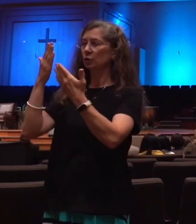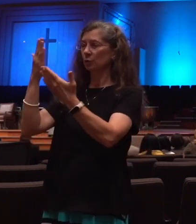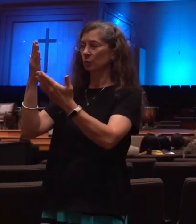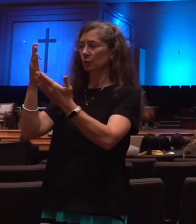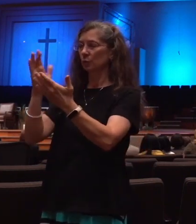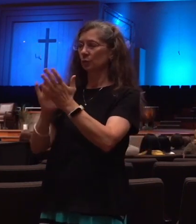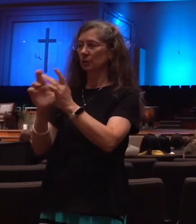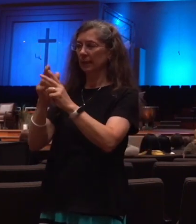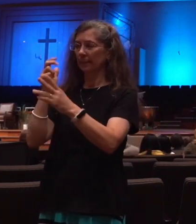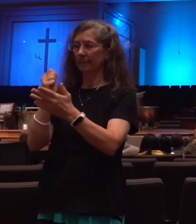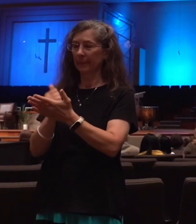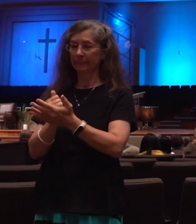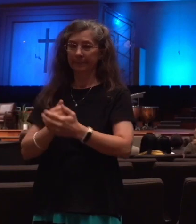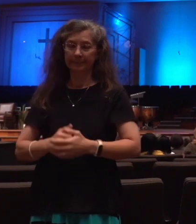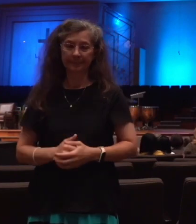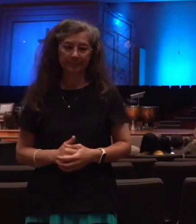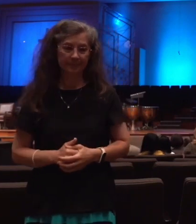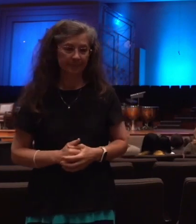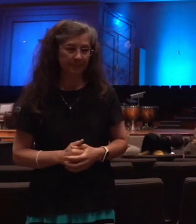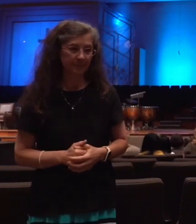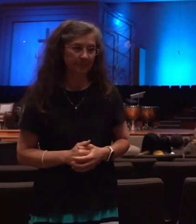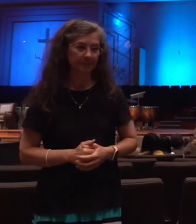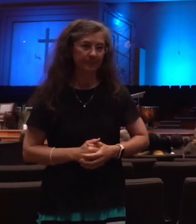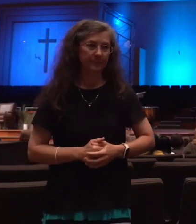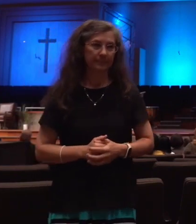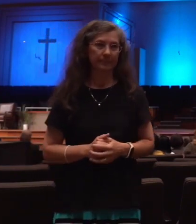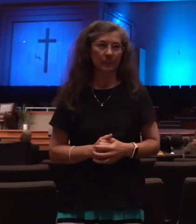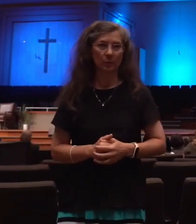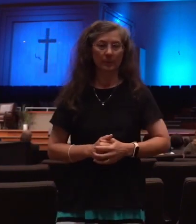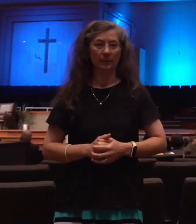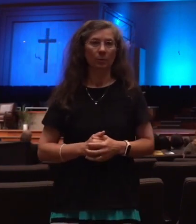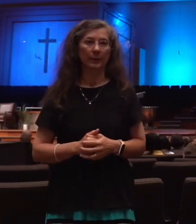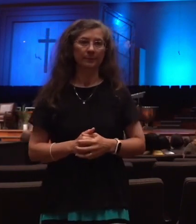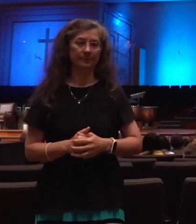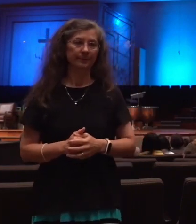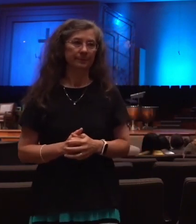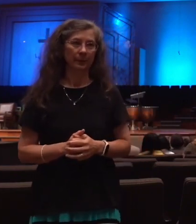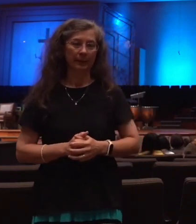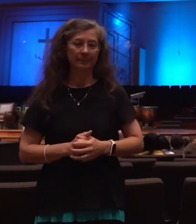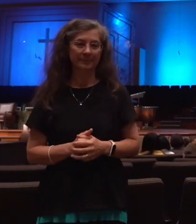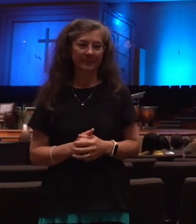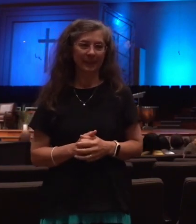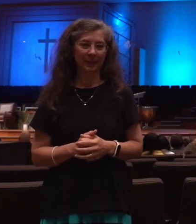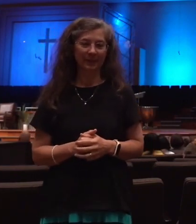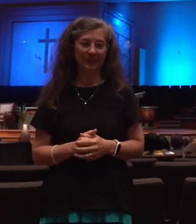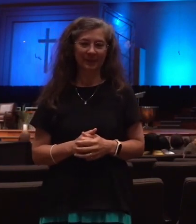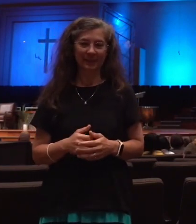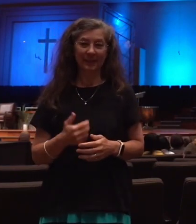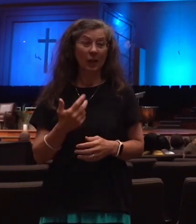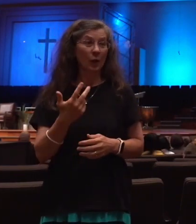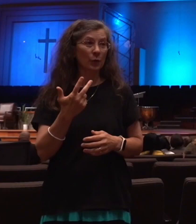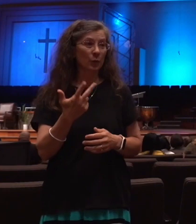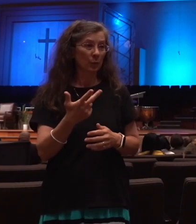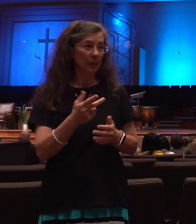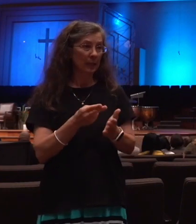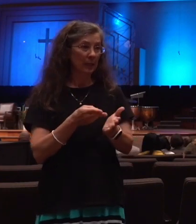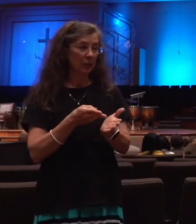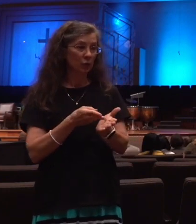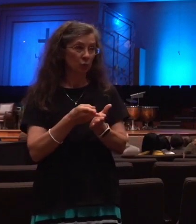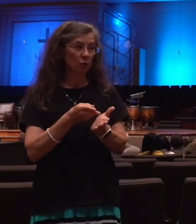Amen. Now, as we look at this, there's three basic truths we want to look at tonight regarding this period